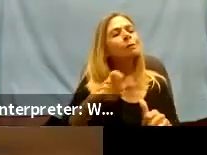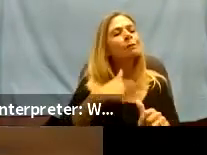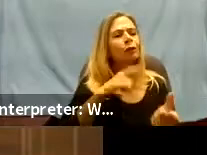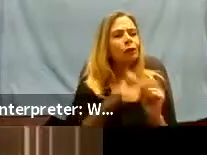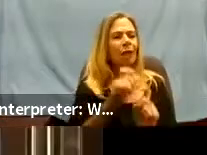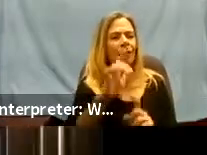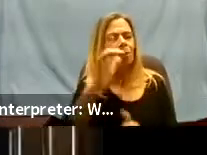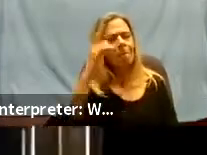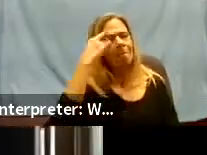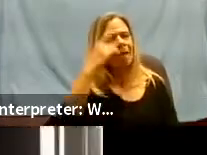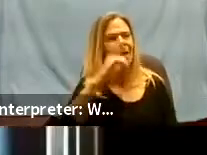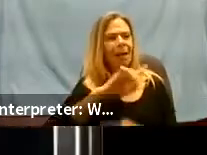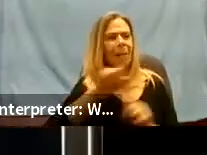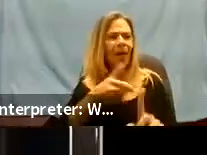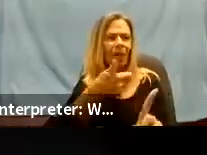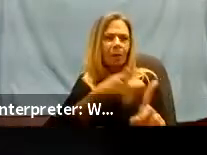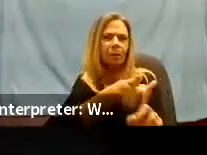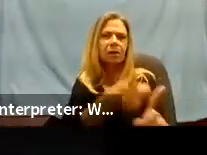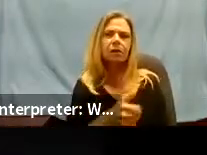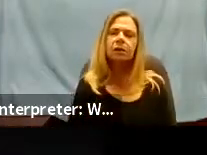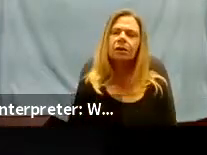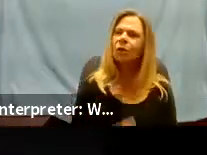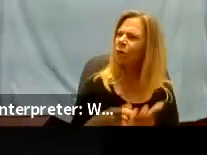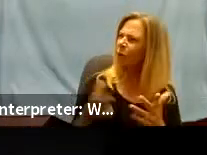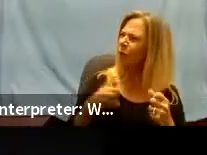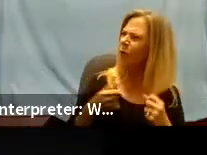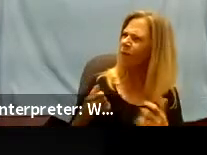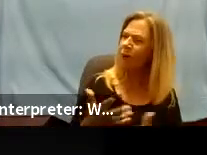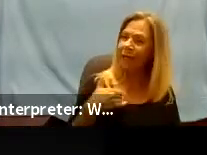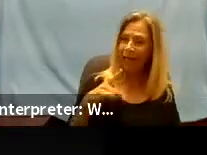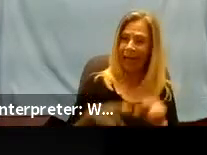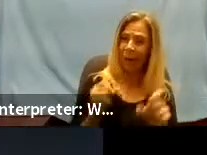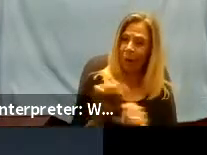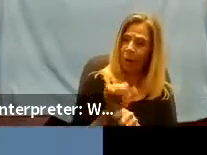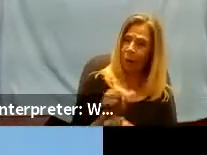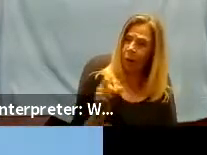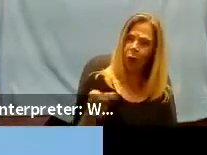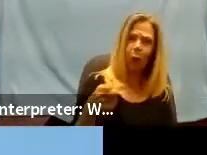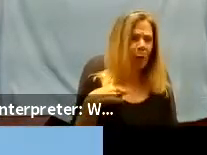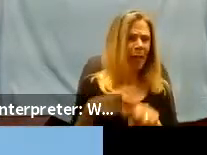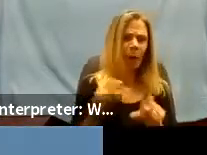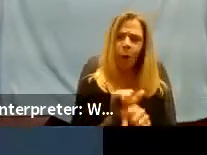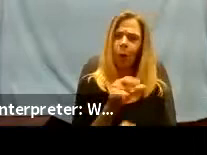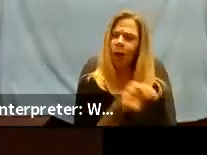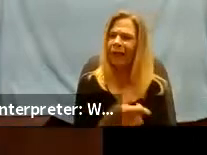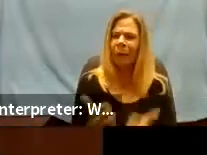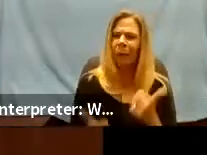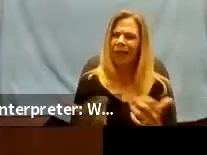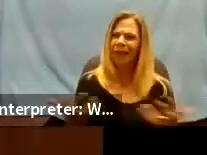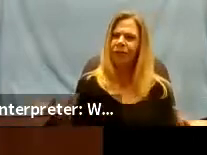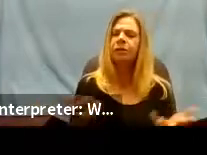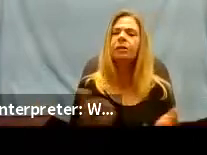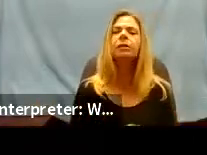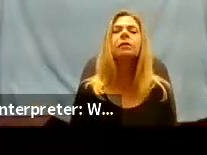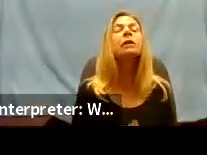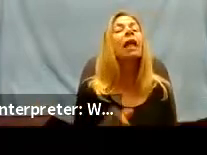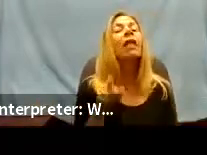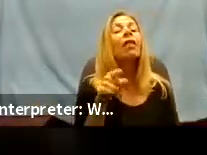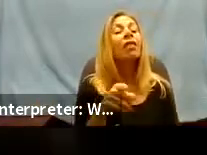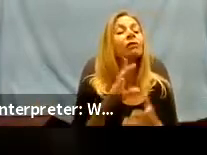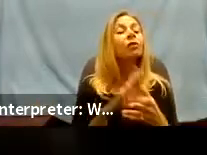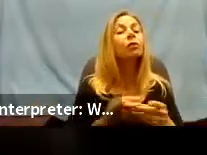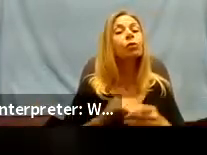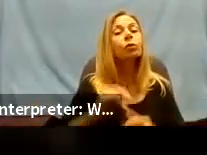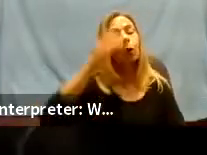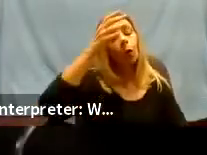This fall... What is it that you're afraid of? That he can't work with you or that you can't work with him? ...comes the story of a man. The U.S. wants